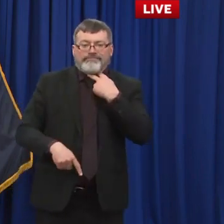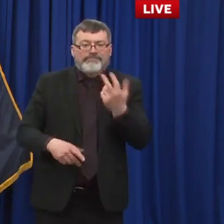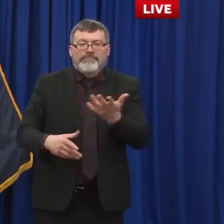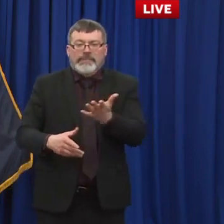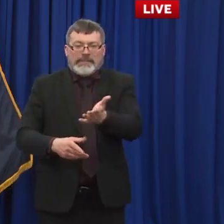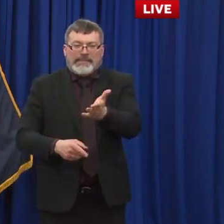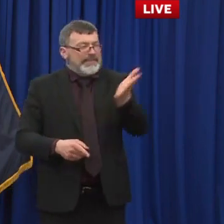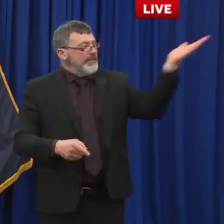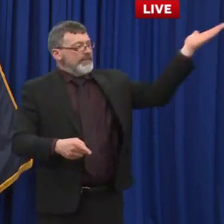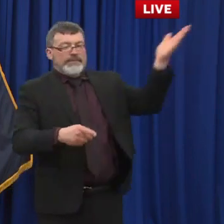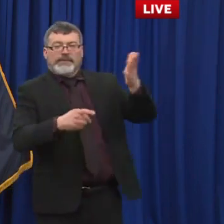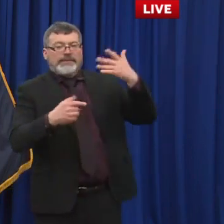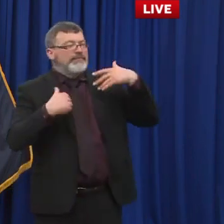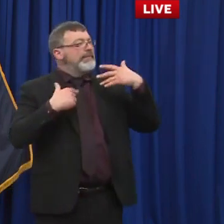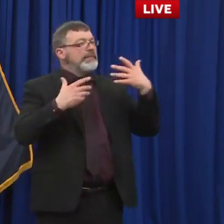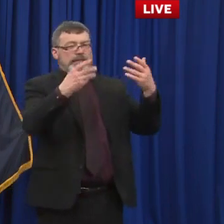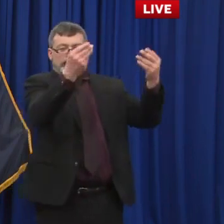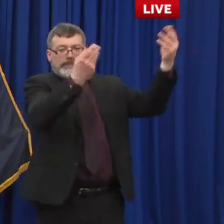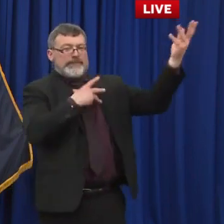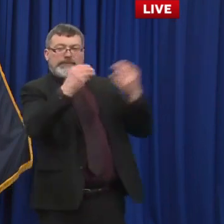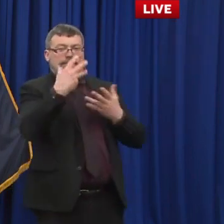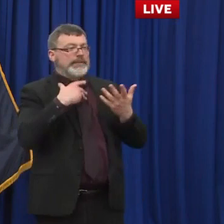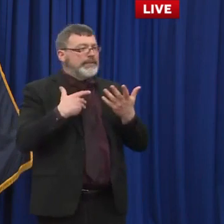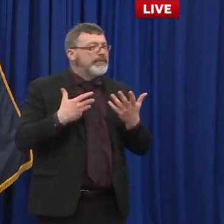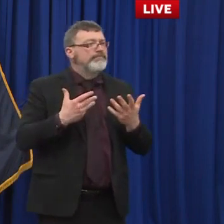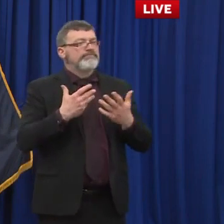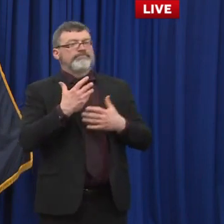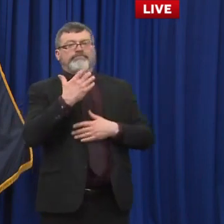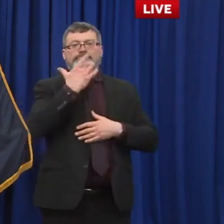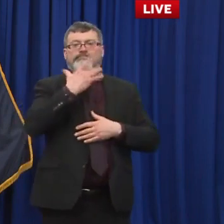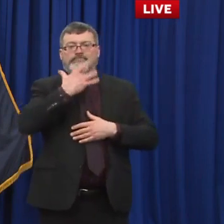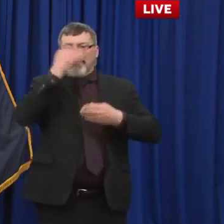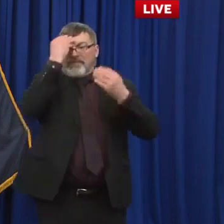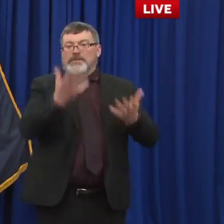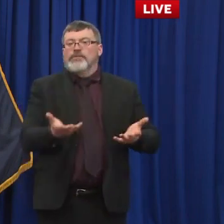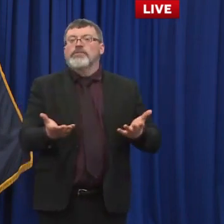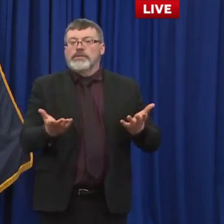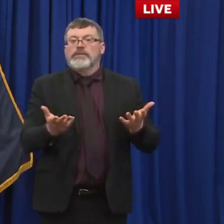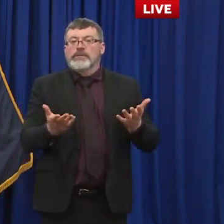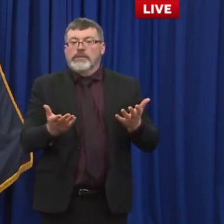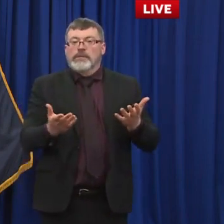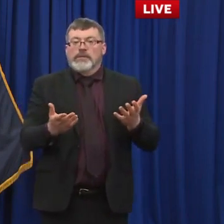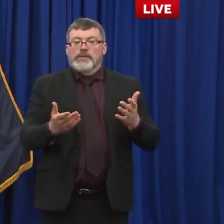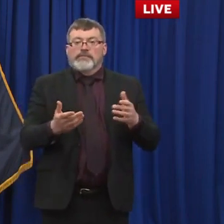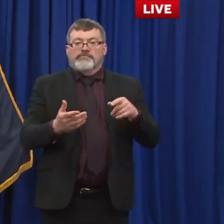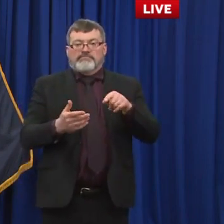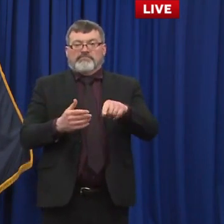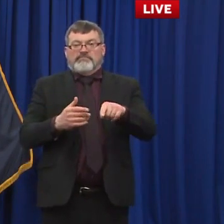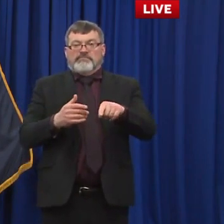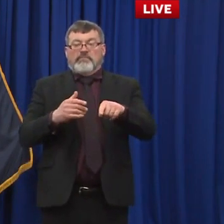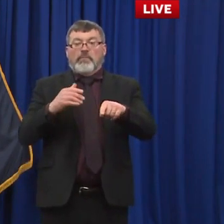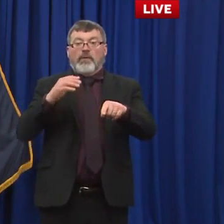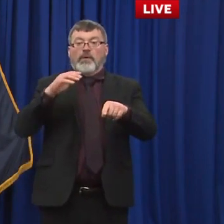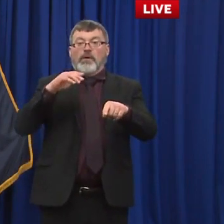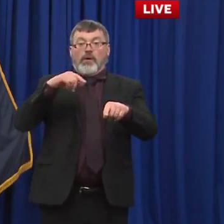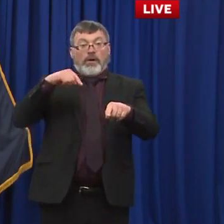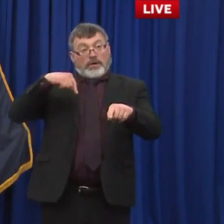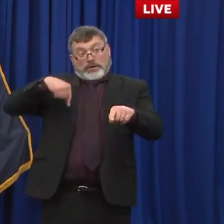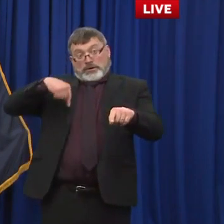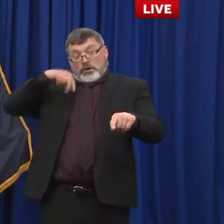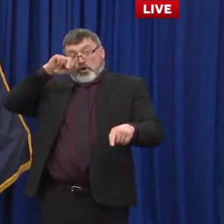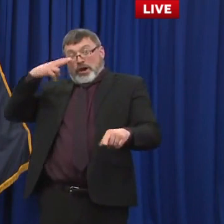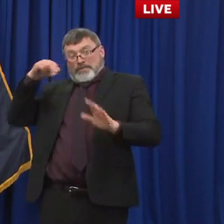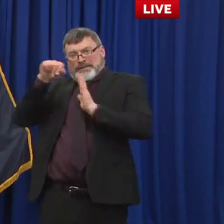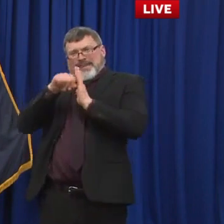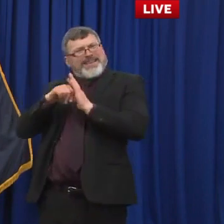system. I think the New Hampshire correctional system does a very good job when it comes to vaccines, interaction with public health. Federal Bureau prisons is very